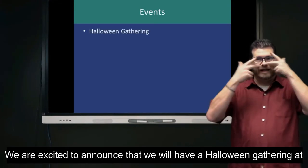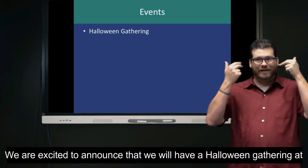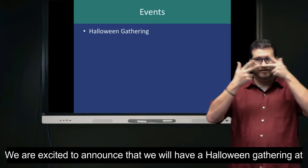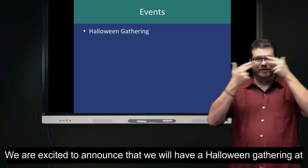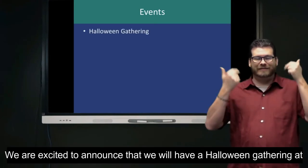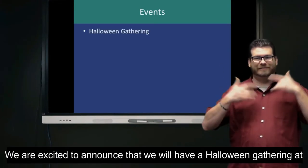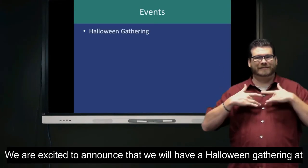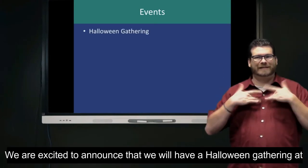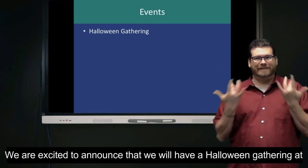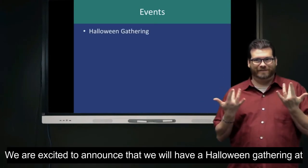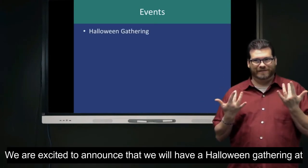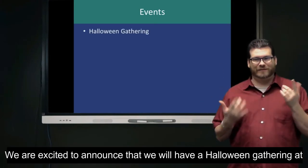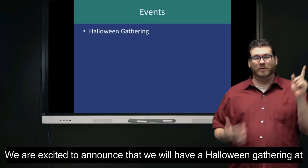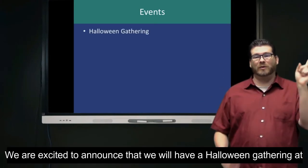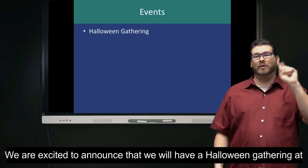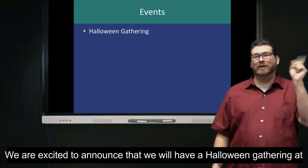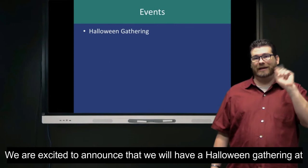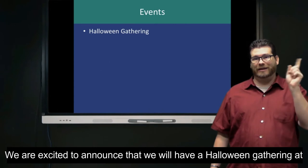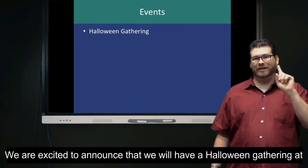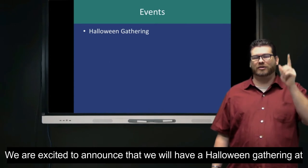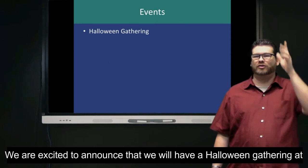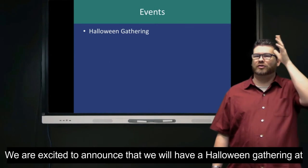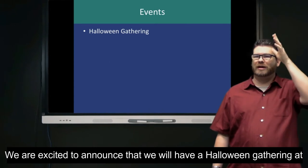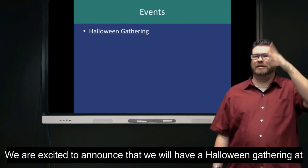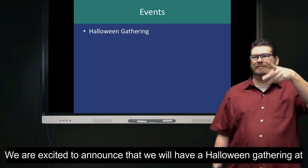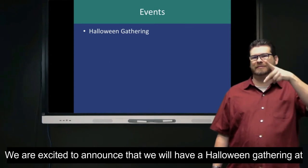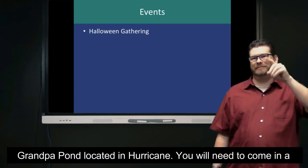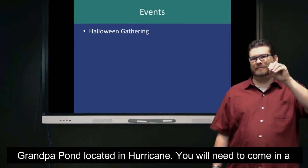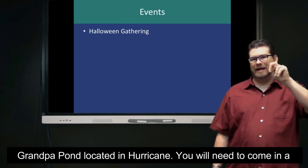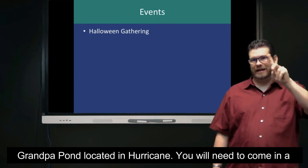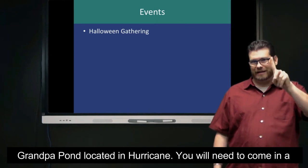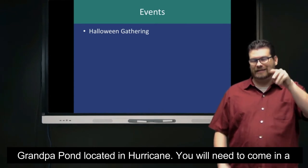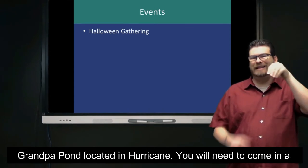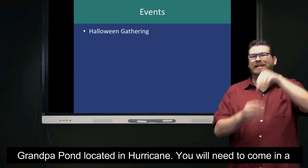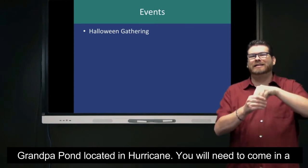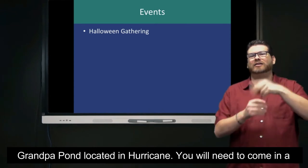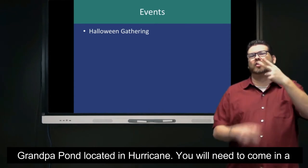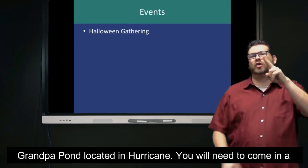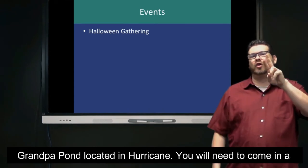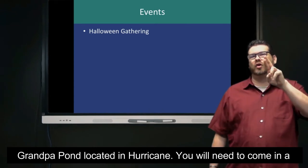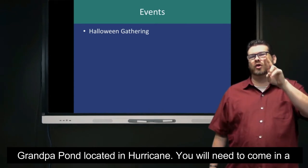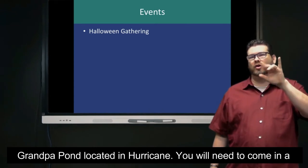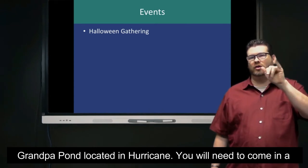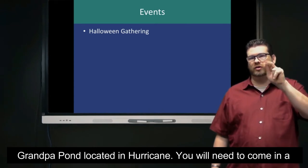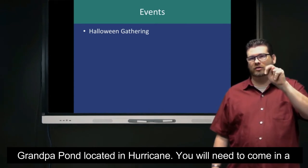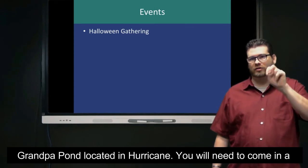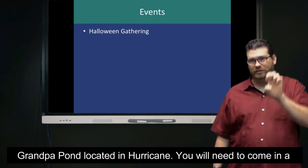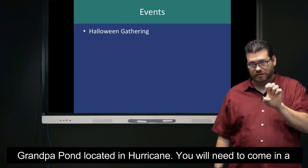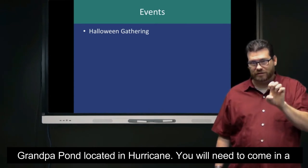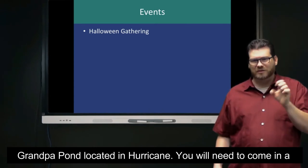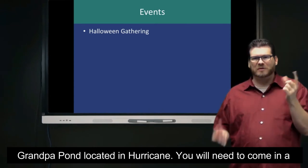We will have a Halloween event at Grandpa's Pond in Hurricane.